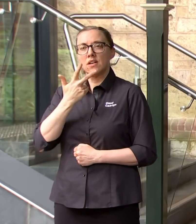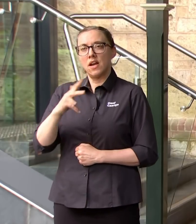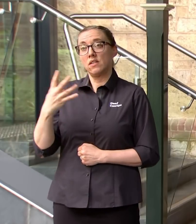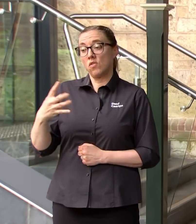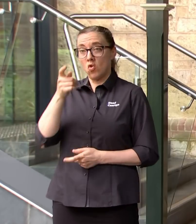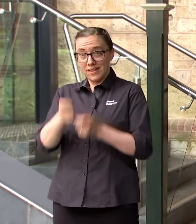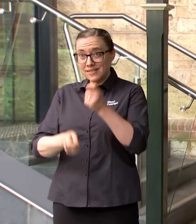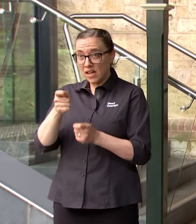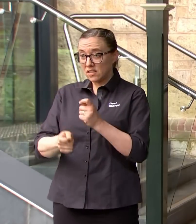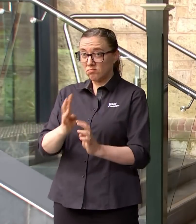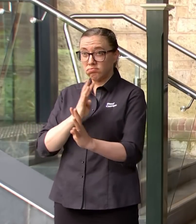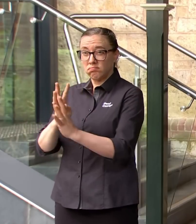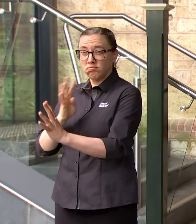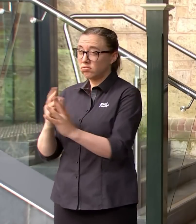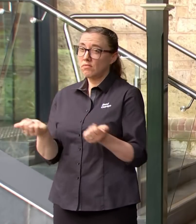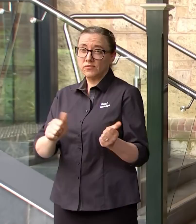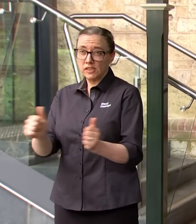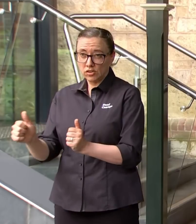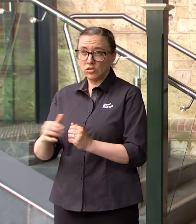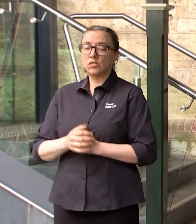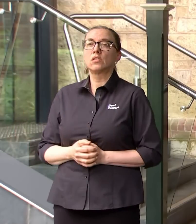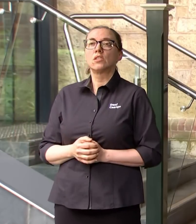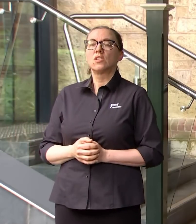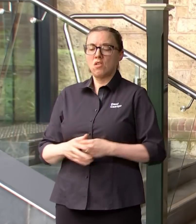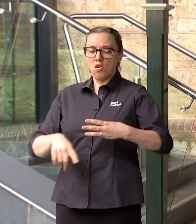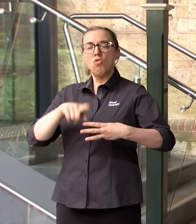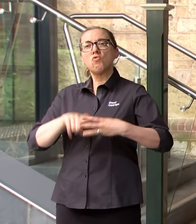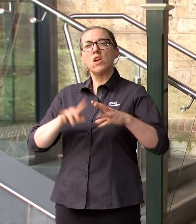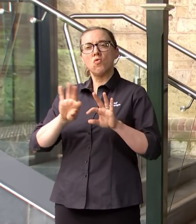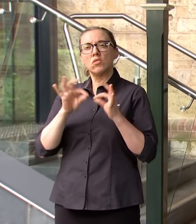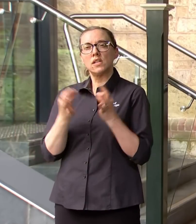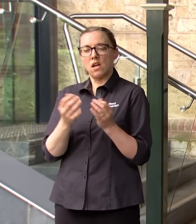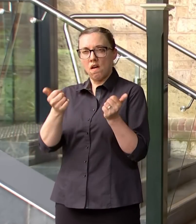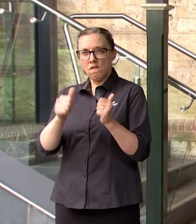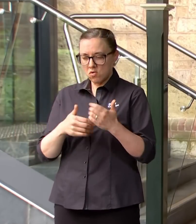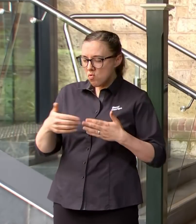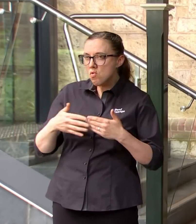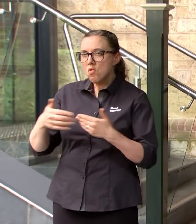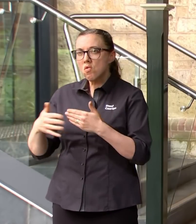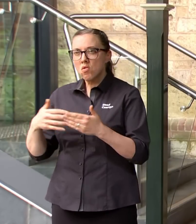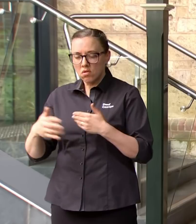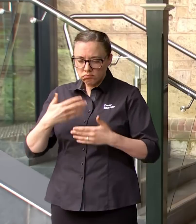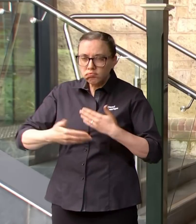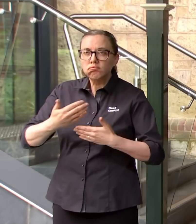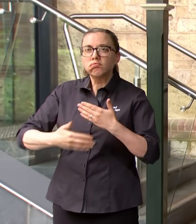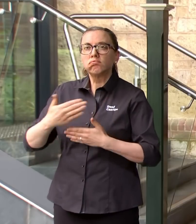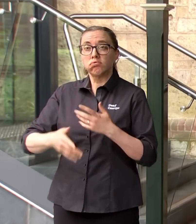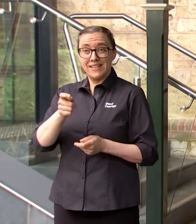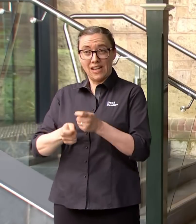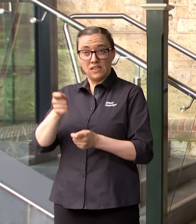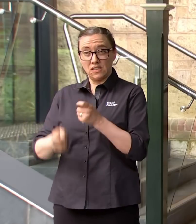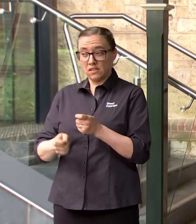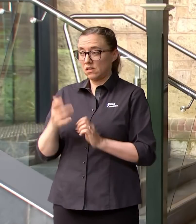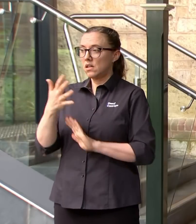tests through SA pathology and the two private laboratories in South Australia. We understand there were very short